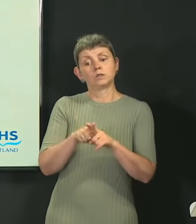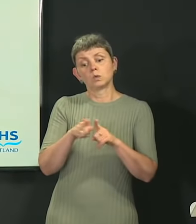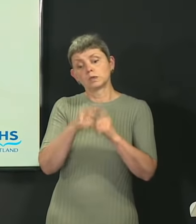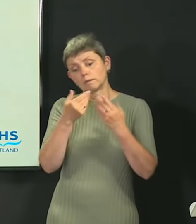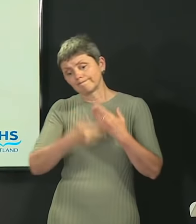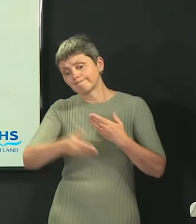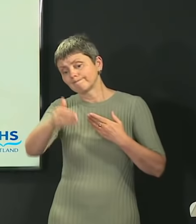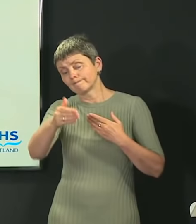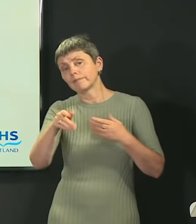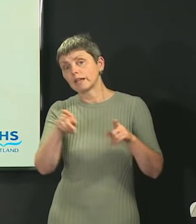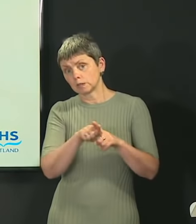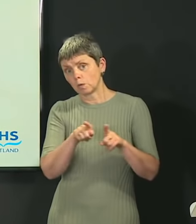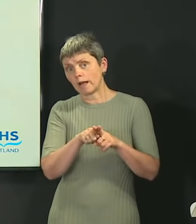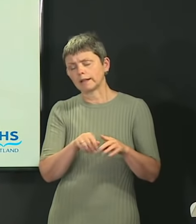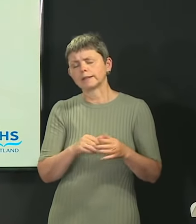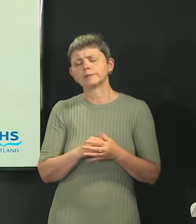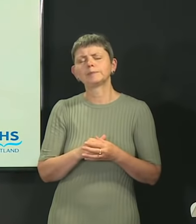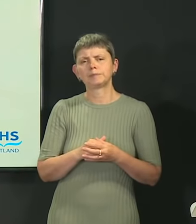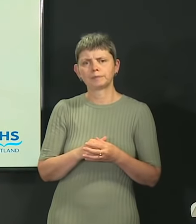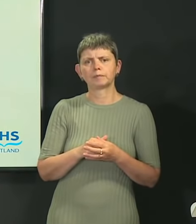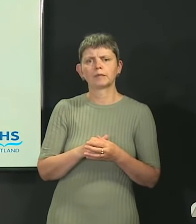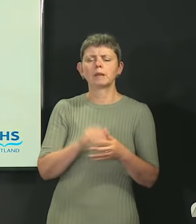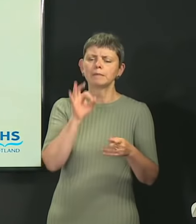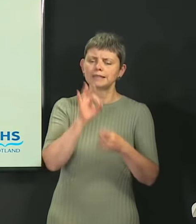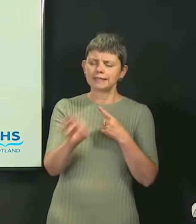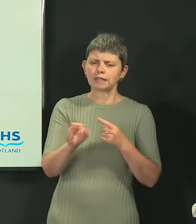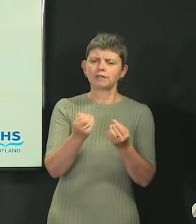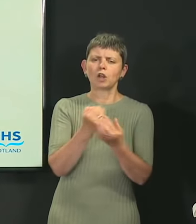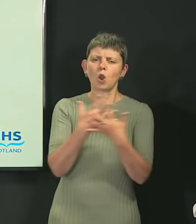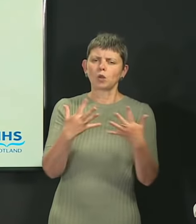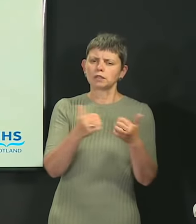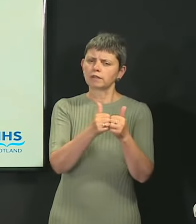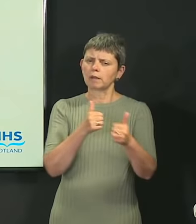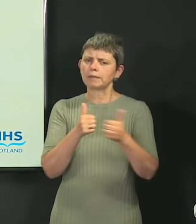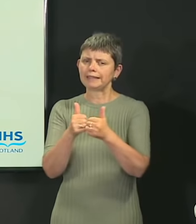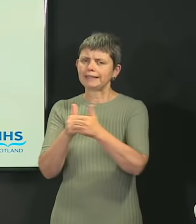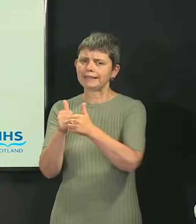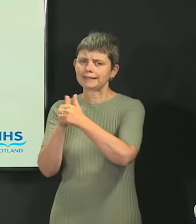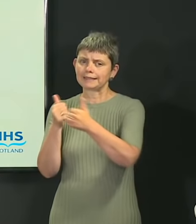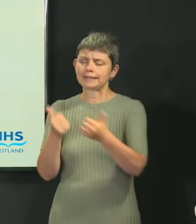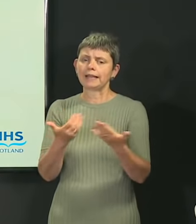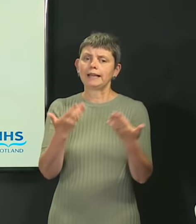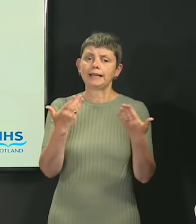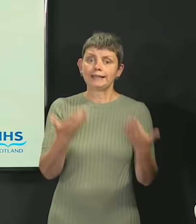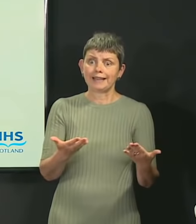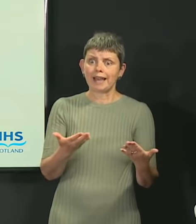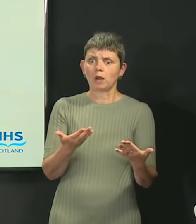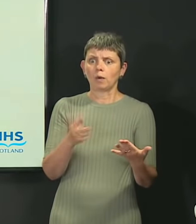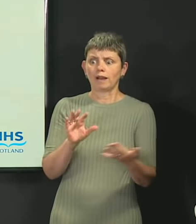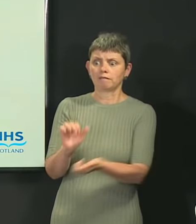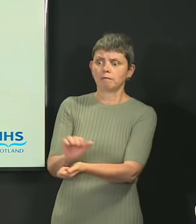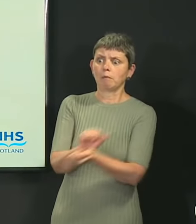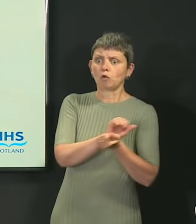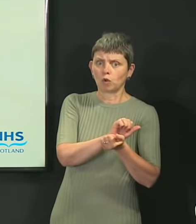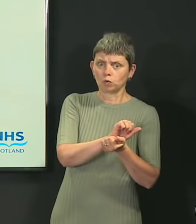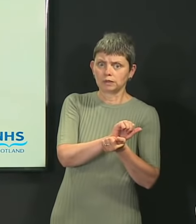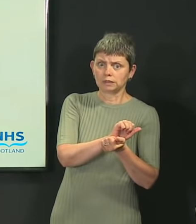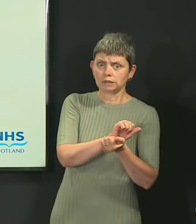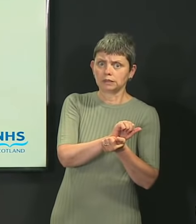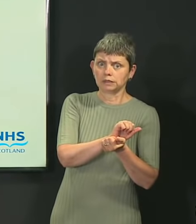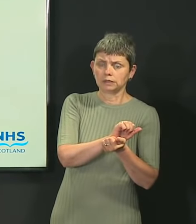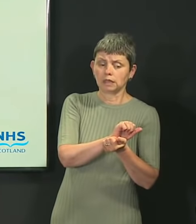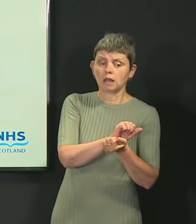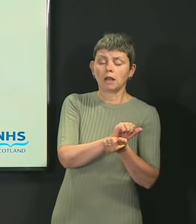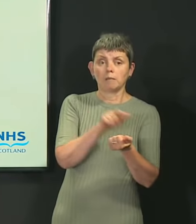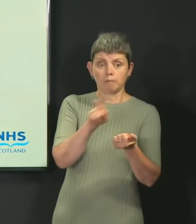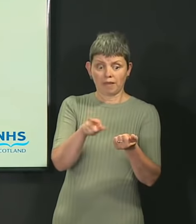be. We need to think about it, and particularly for those companies, many, many of whom are now indebted. And we need to make sure that even indebted companies